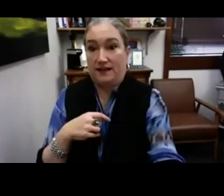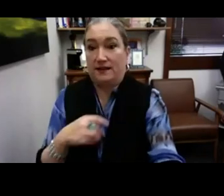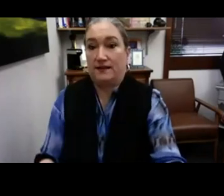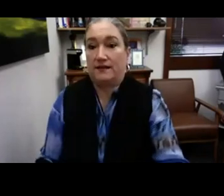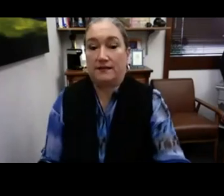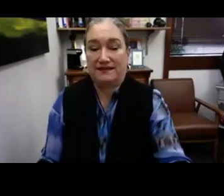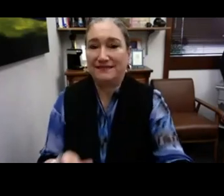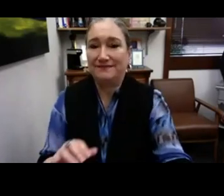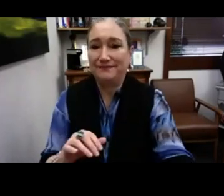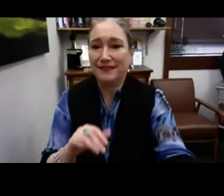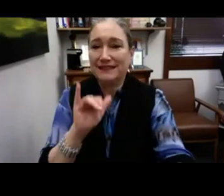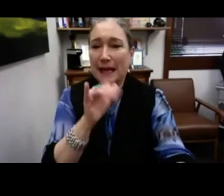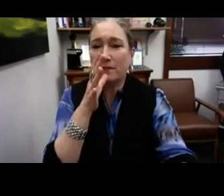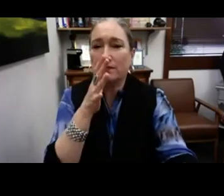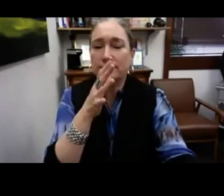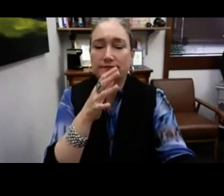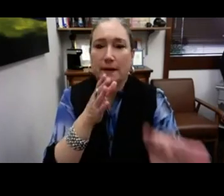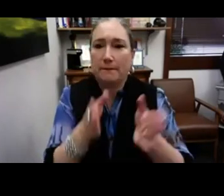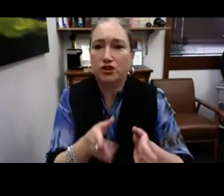This is how powerful trauma is.